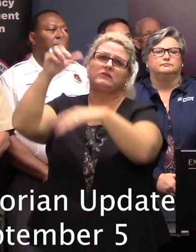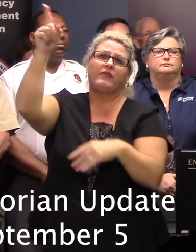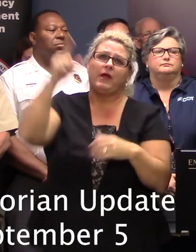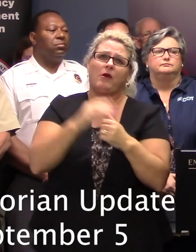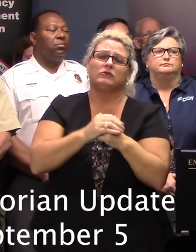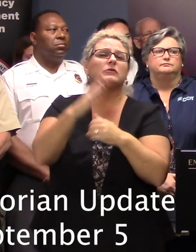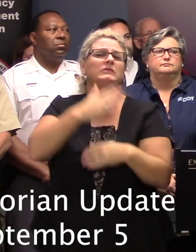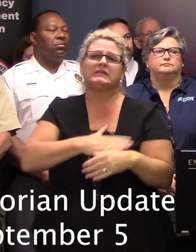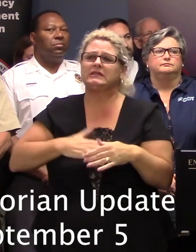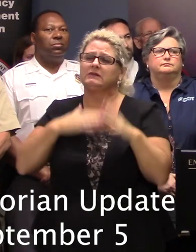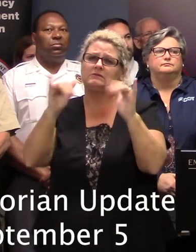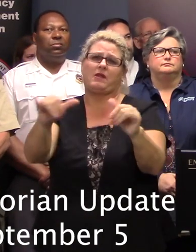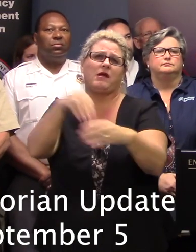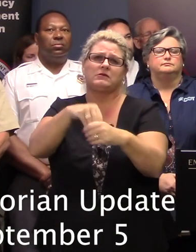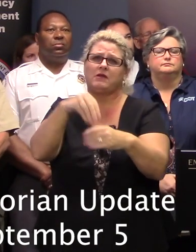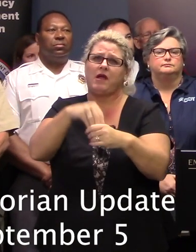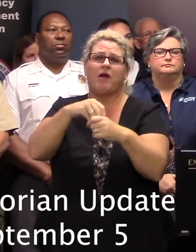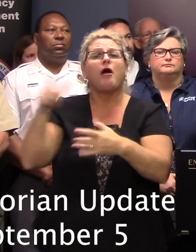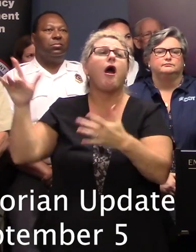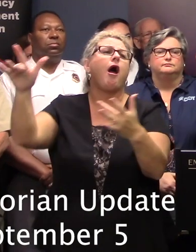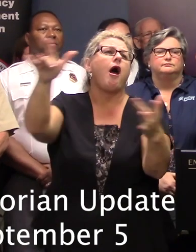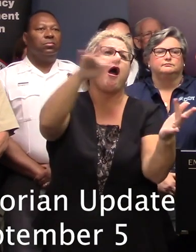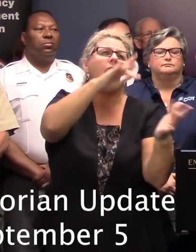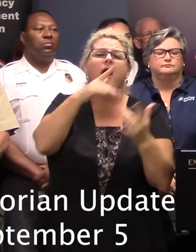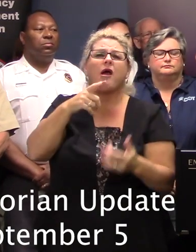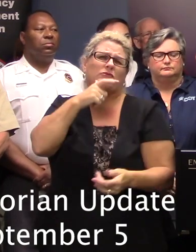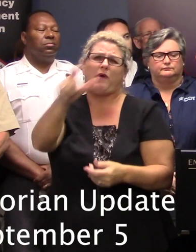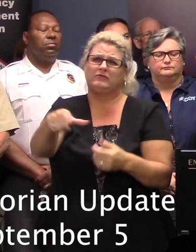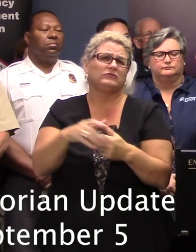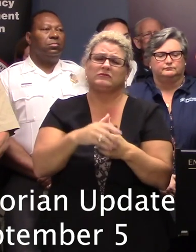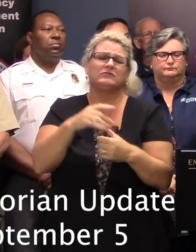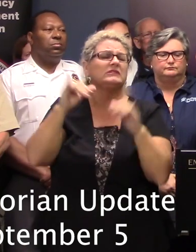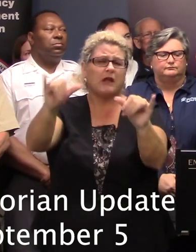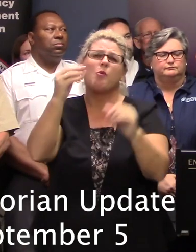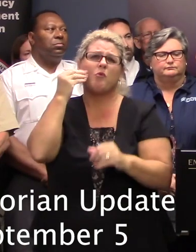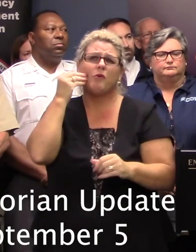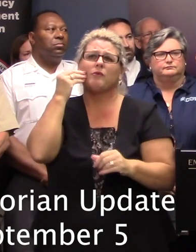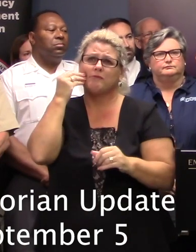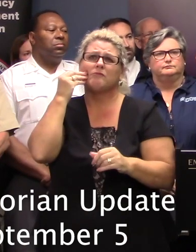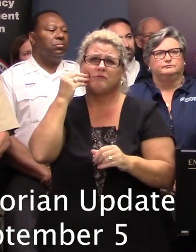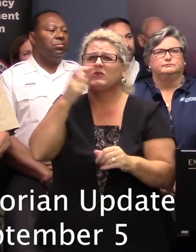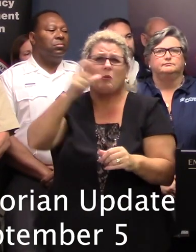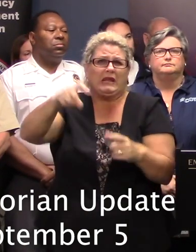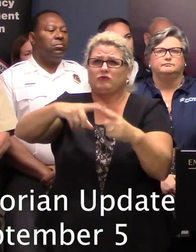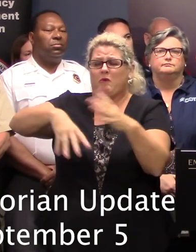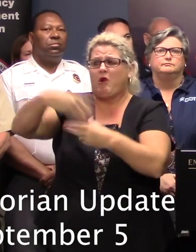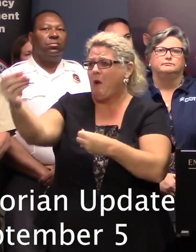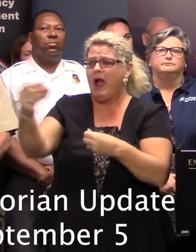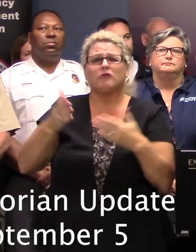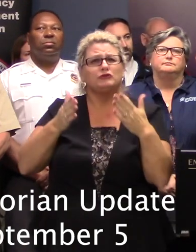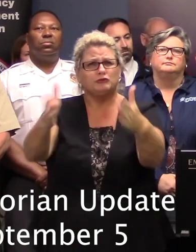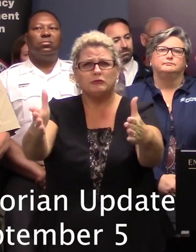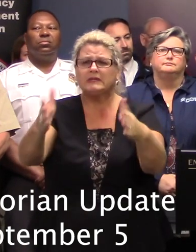stay inside. If you don't need to be out, don't go out. And in this kind of situation, you don't need to go out. Stay off the